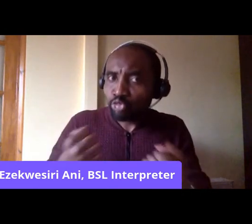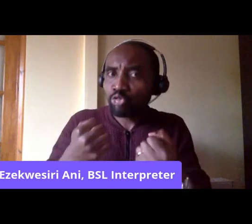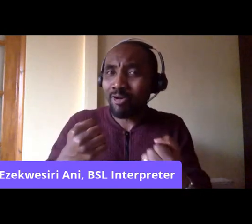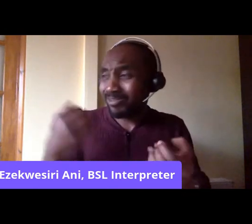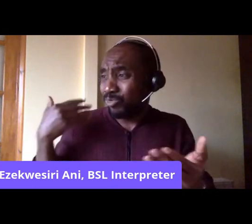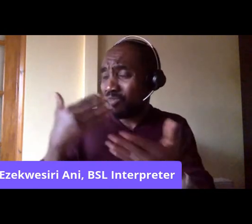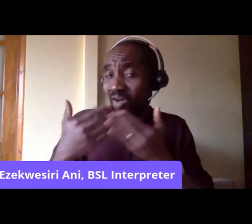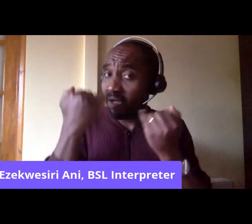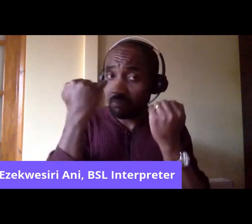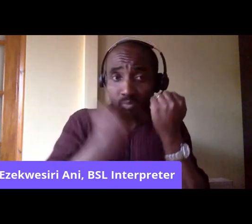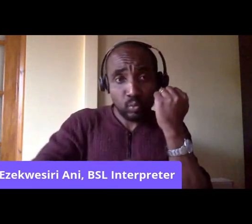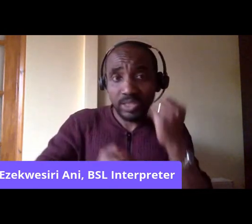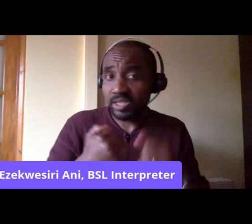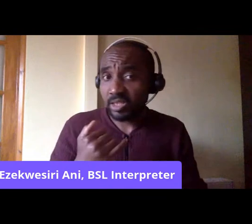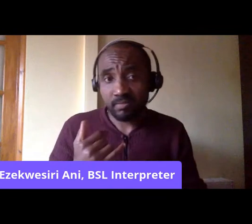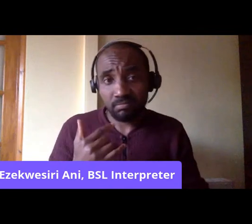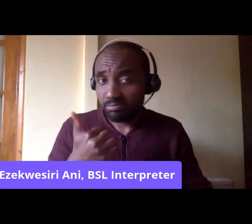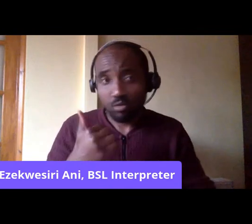done.